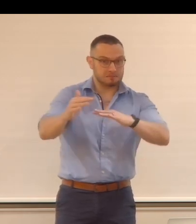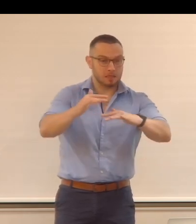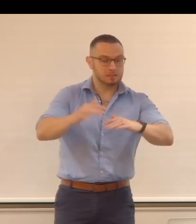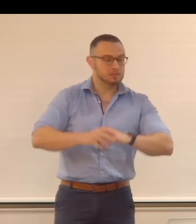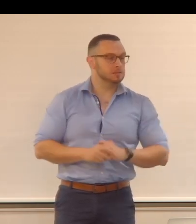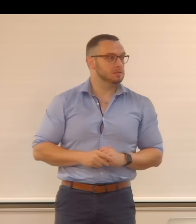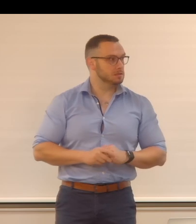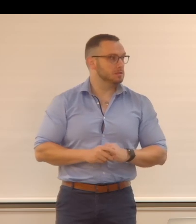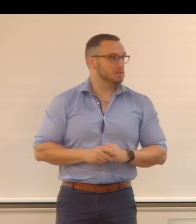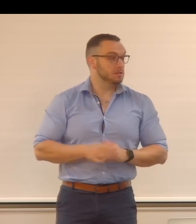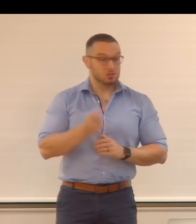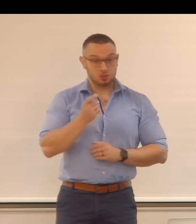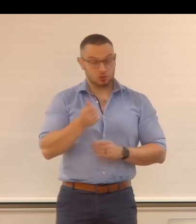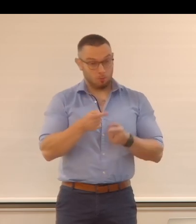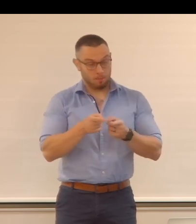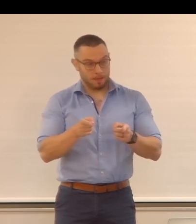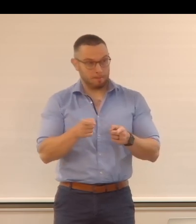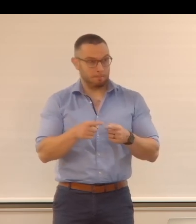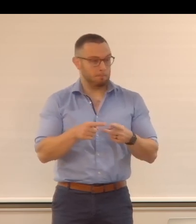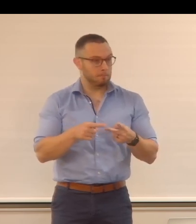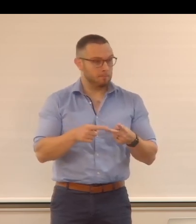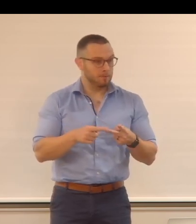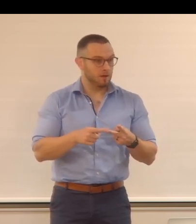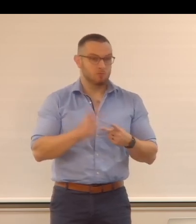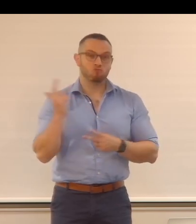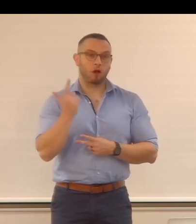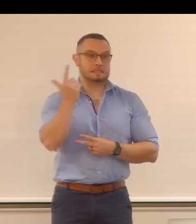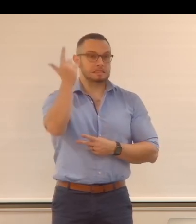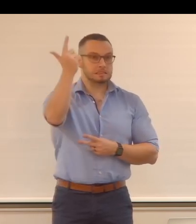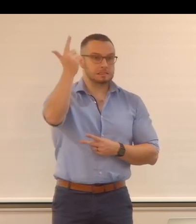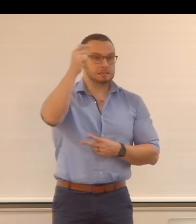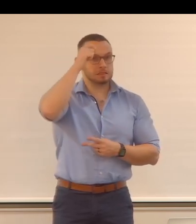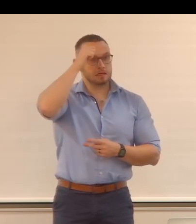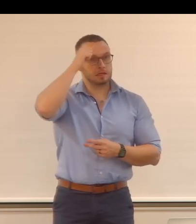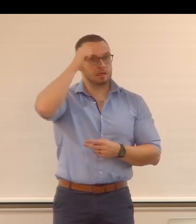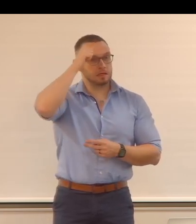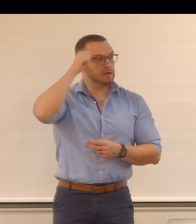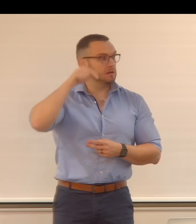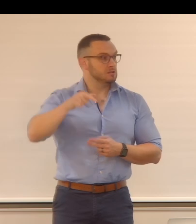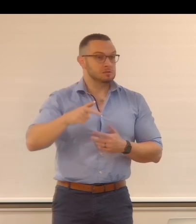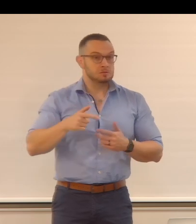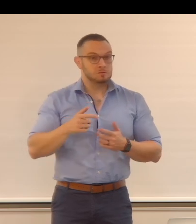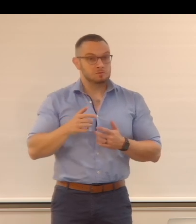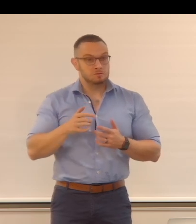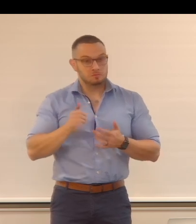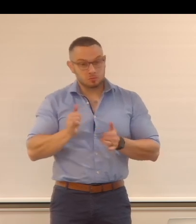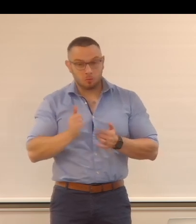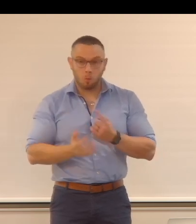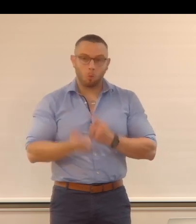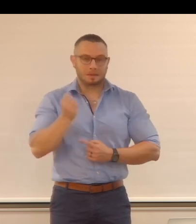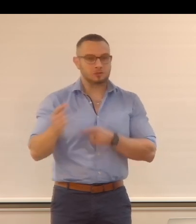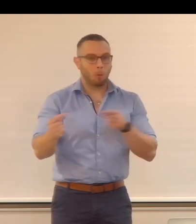Some of them do rockets. And they sometimes win the competition.